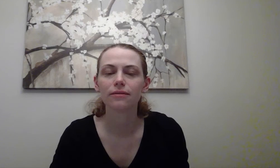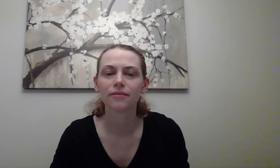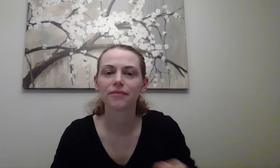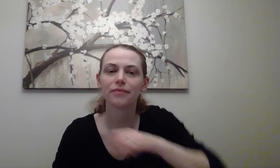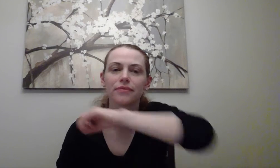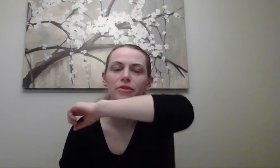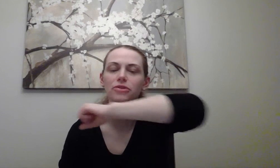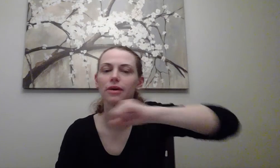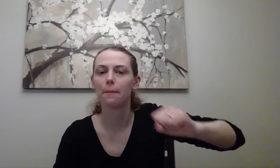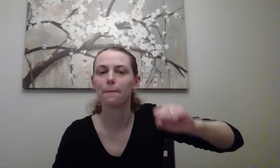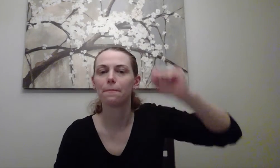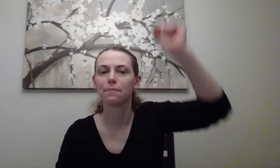You do it.